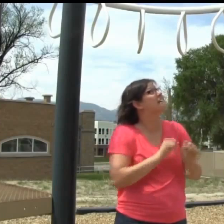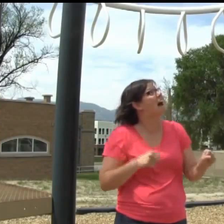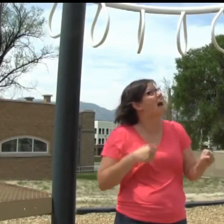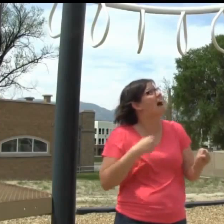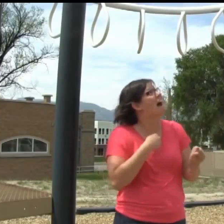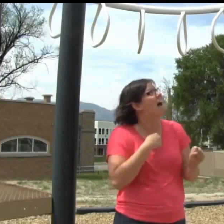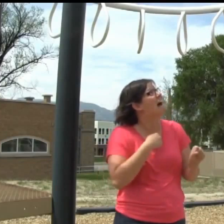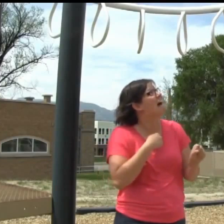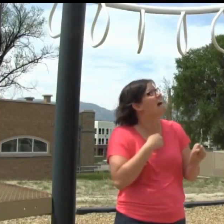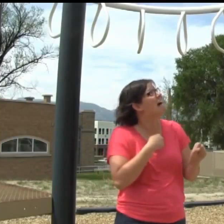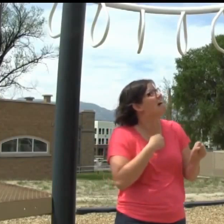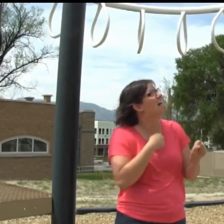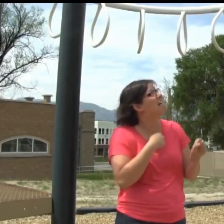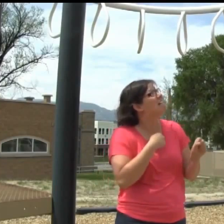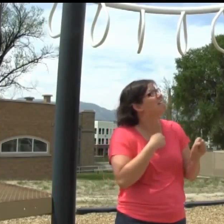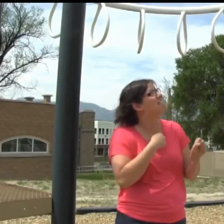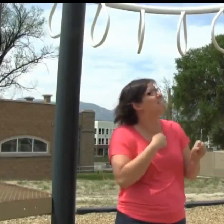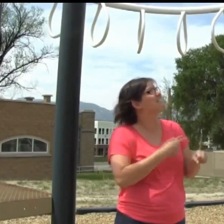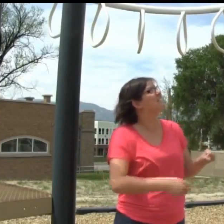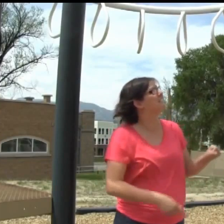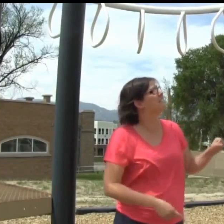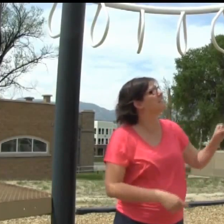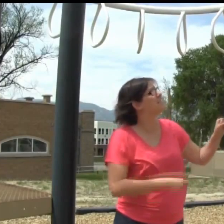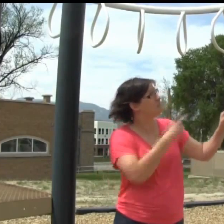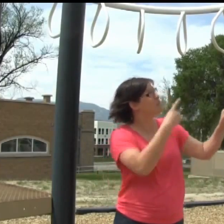standing in the water? Do you think I'm safe?